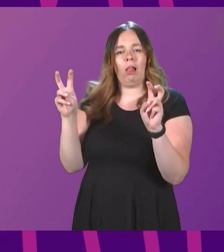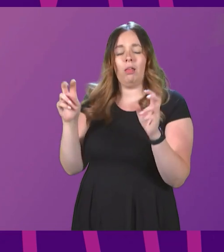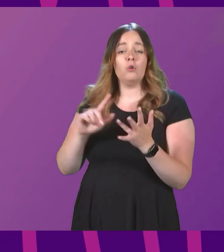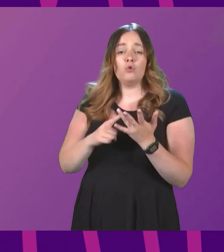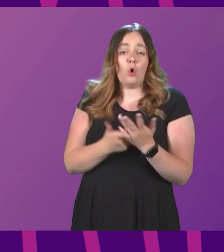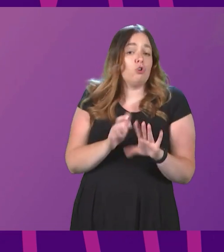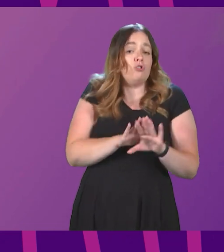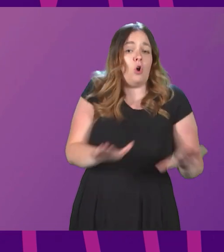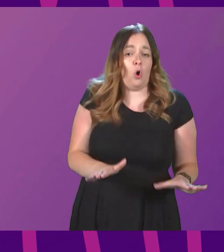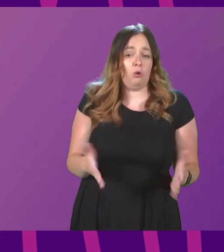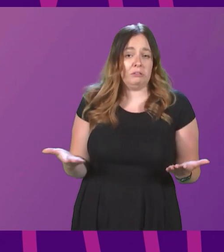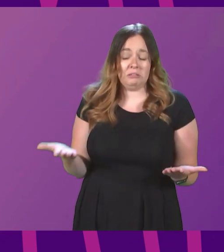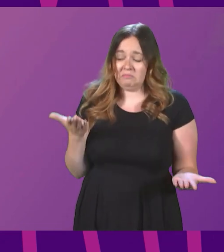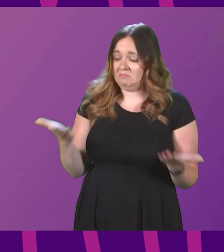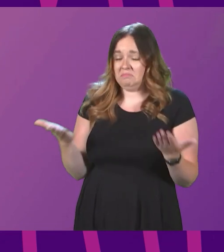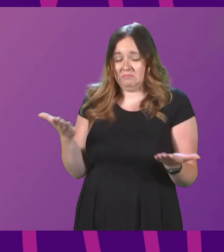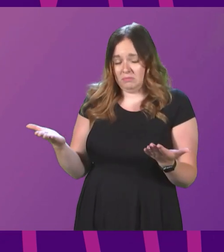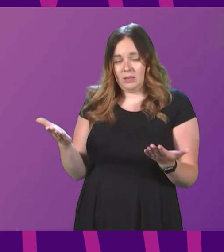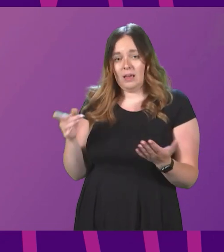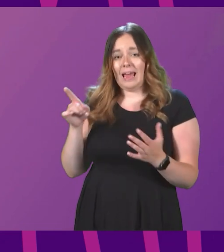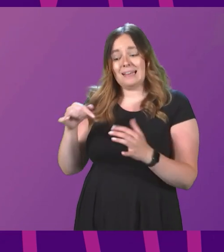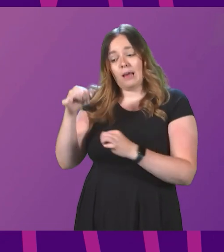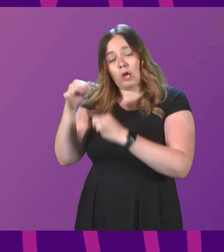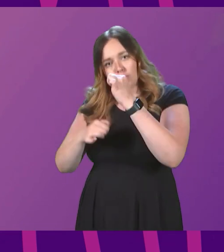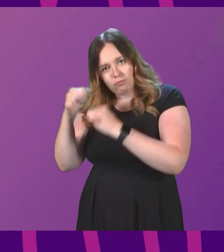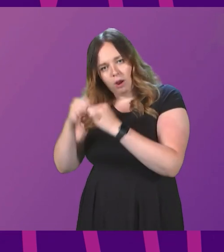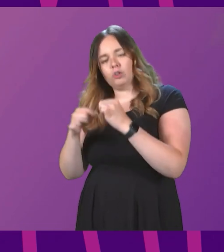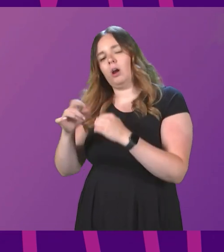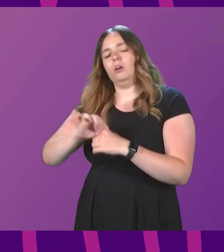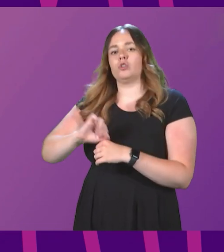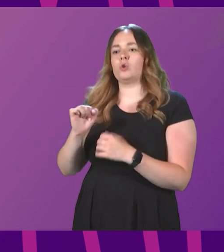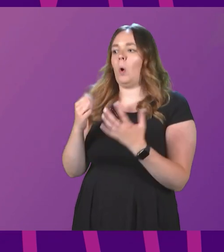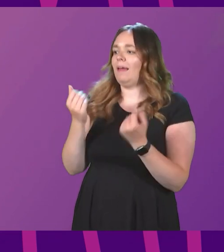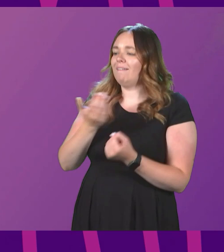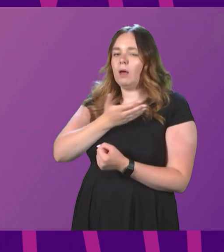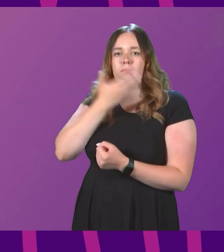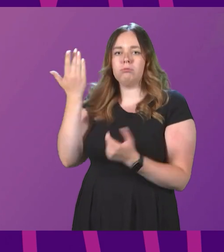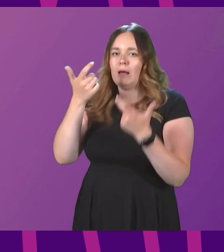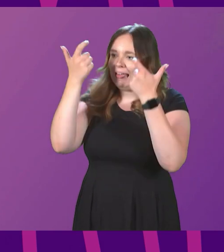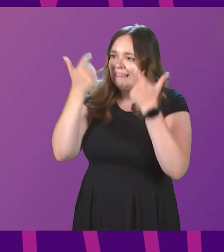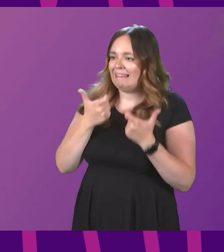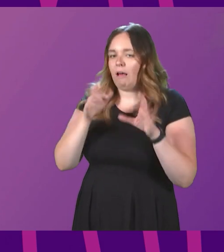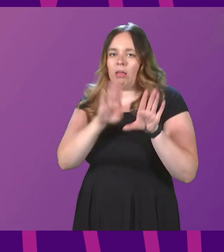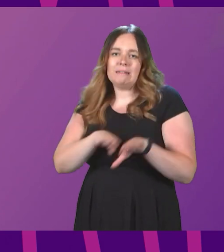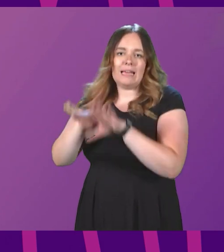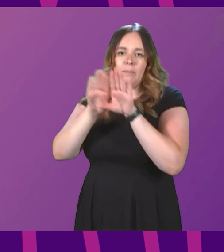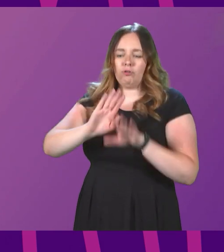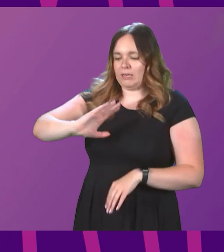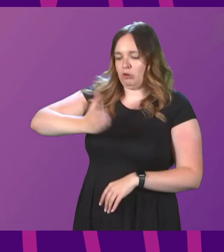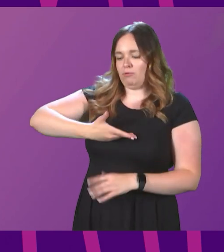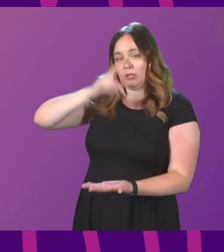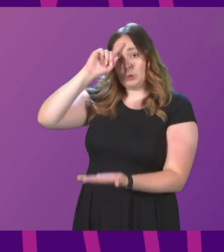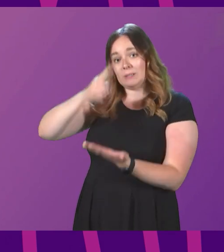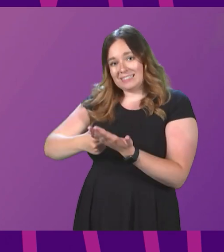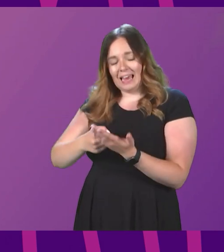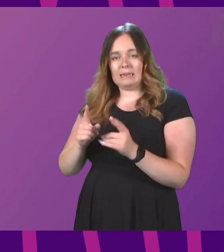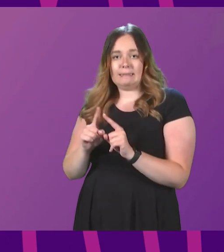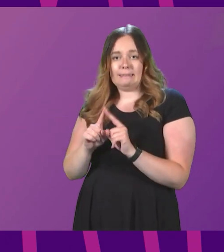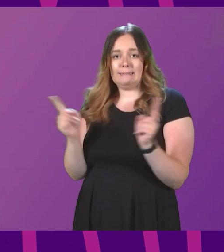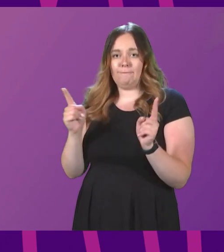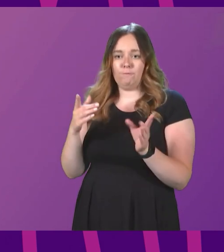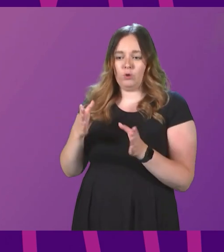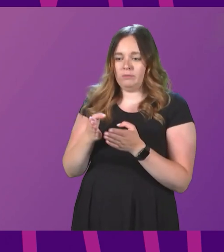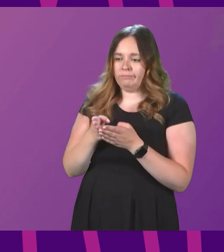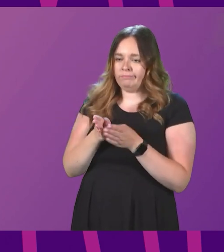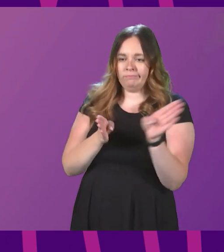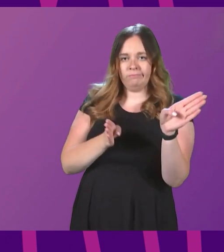is not. It is a structure where Scotland has no legal democratic right to decide a different path